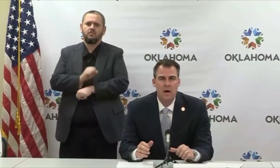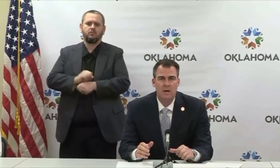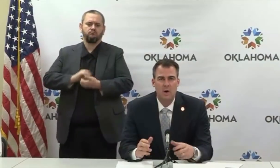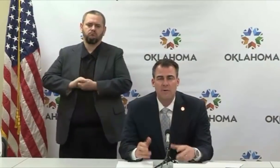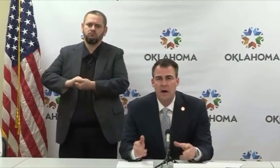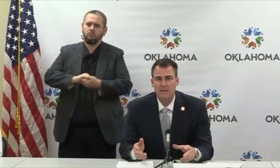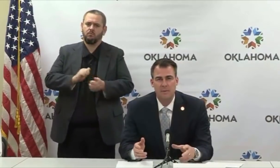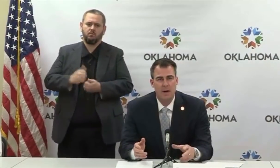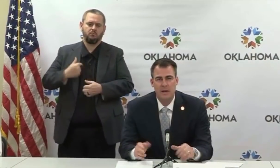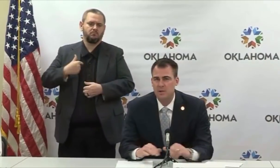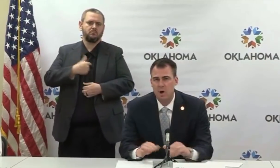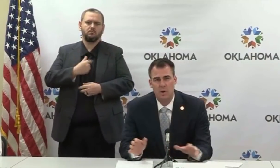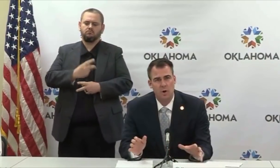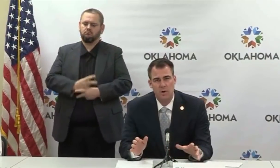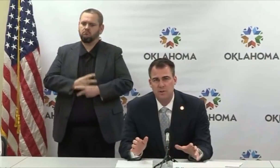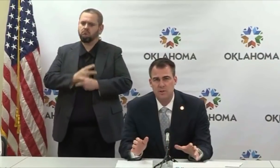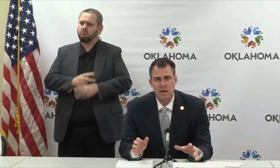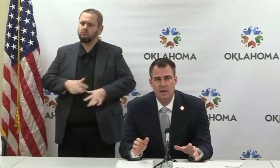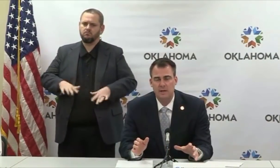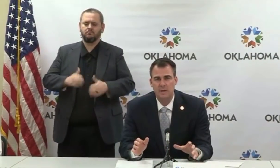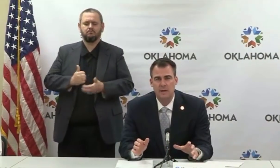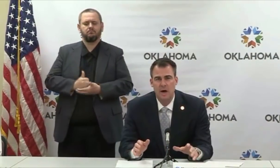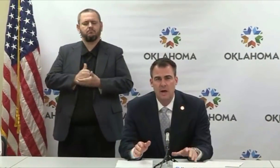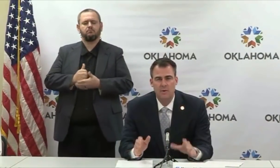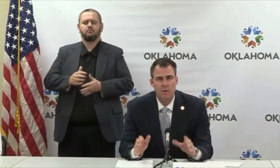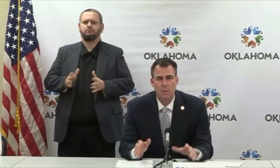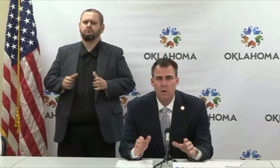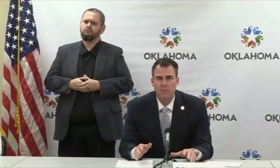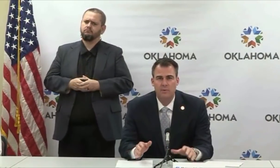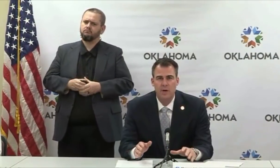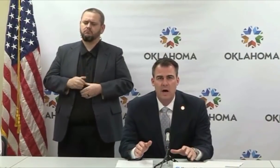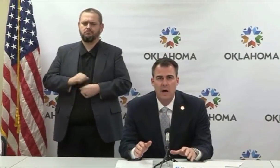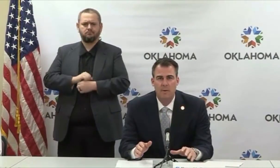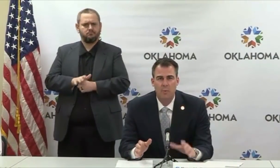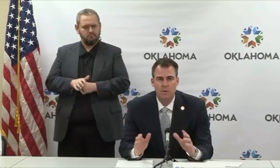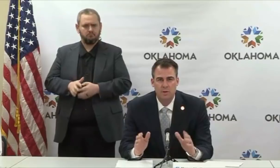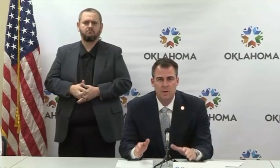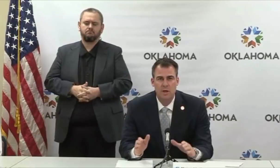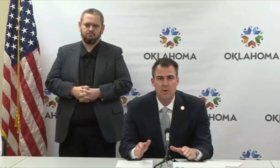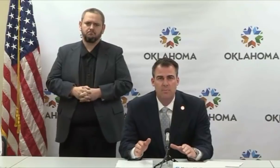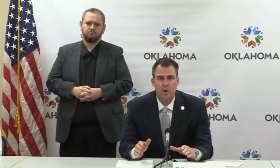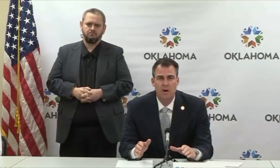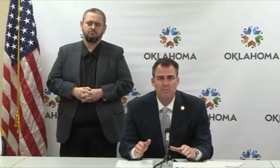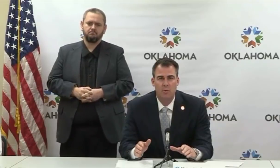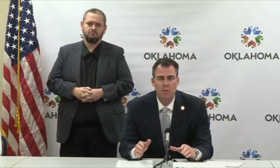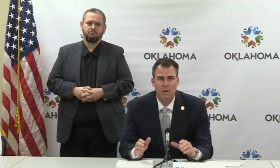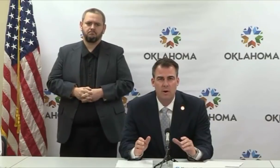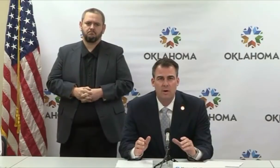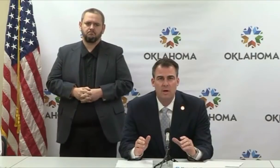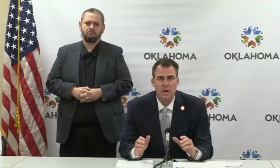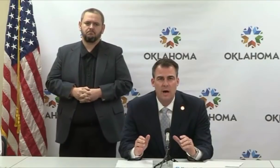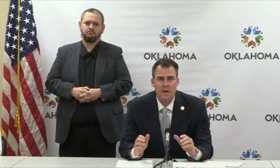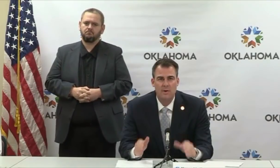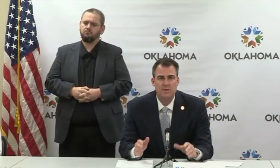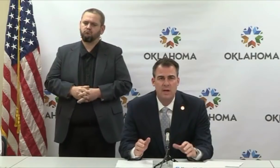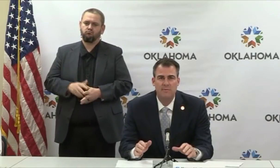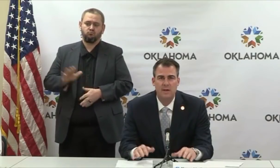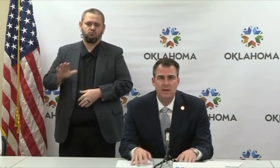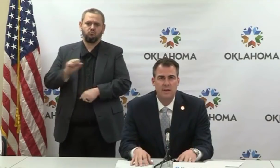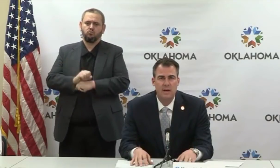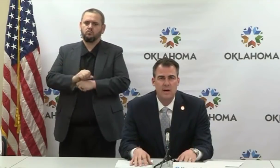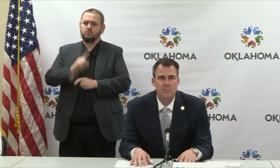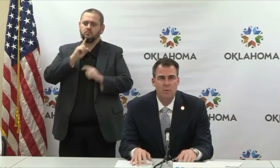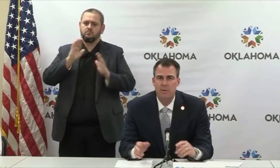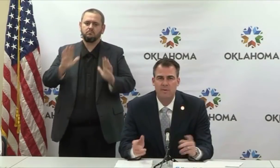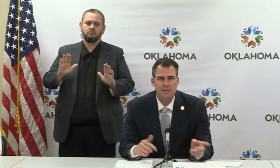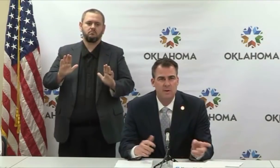COVID-19 patients all across the state. They're doing a wonderful job and we're just continuing to pray for their safety